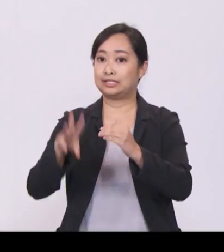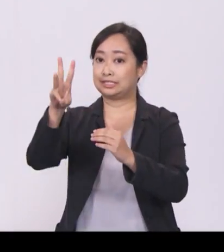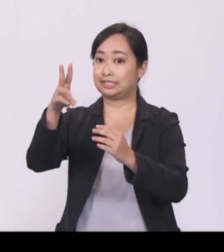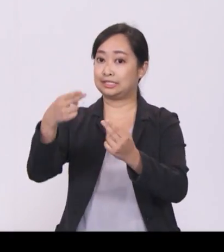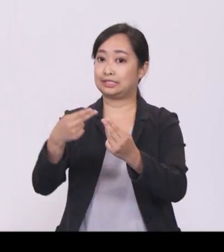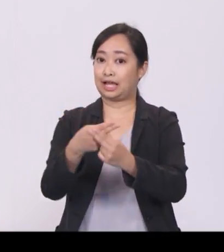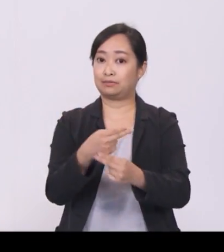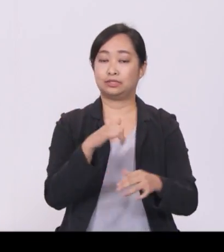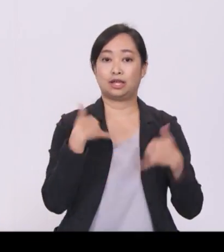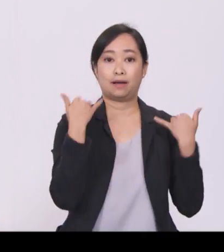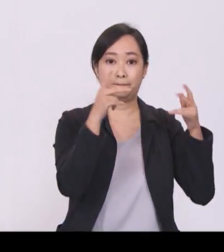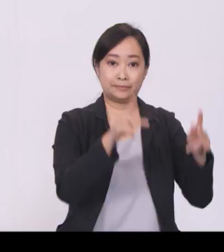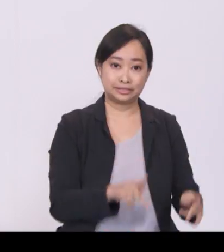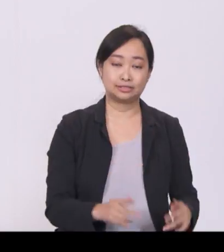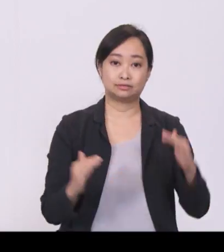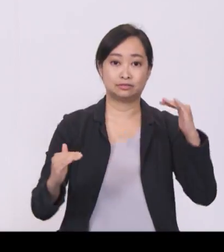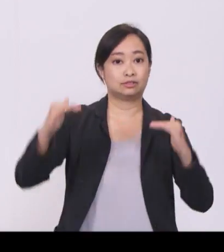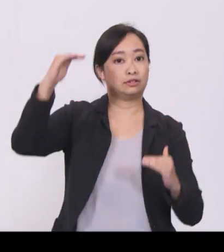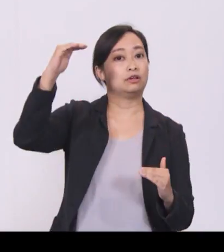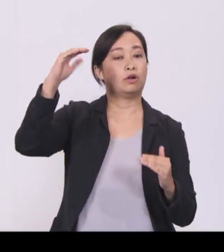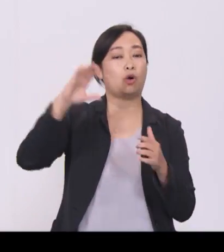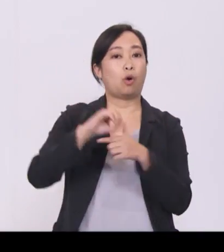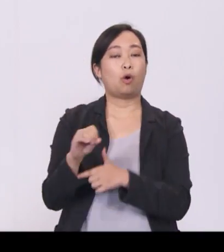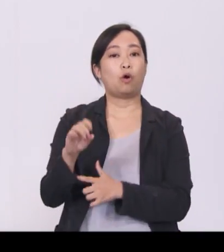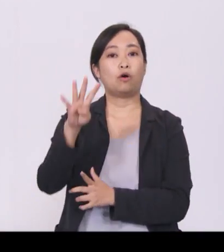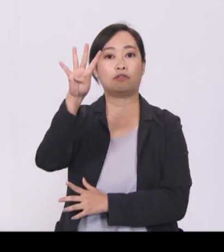person, or about $4,500 more.